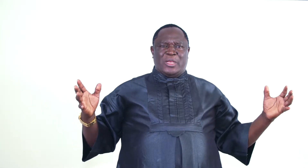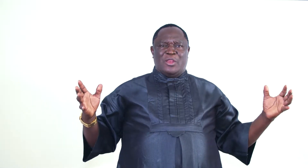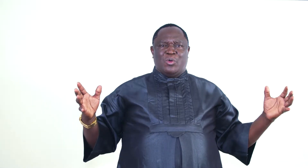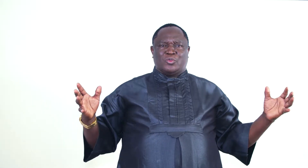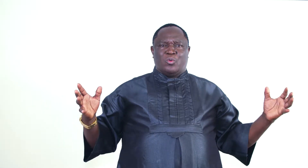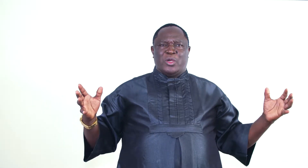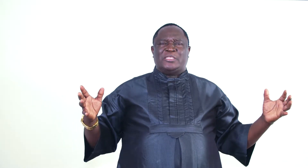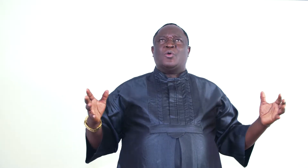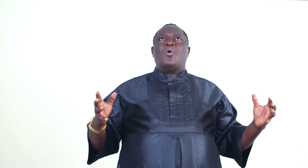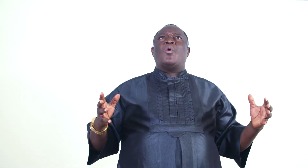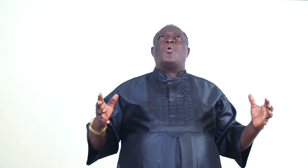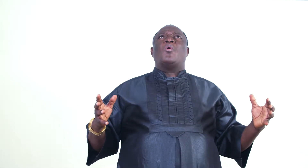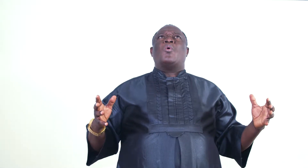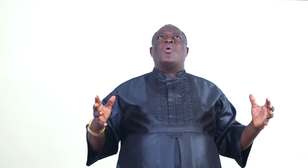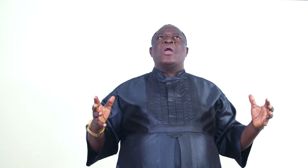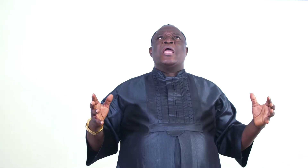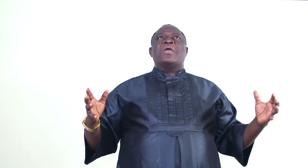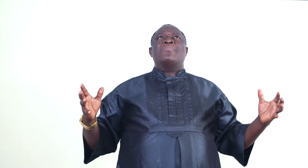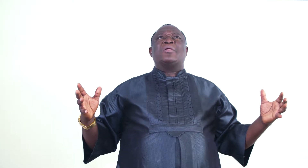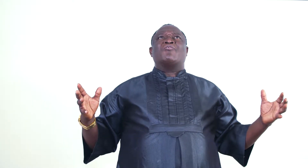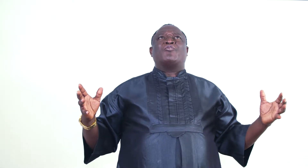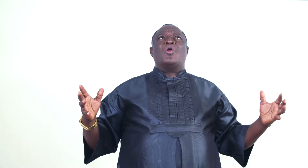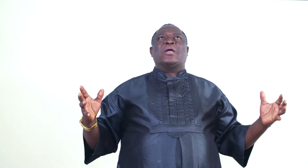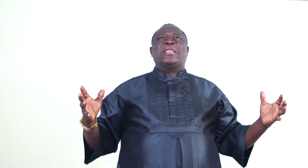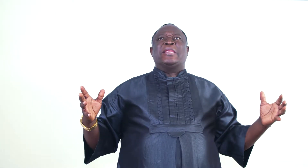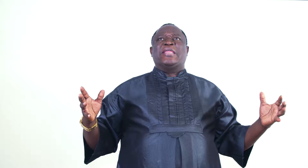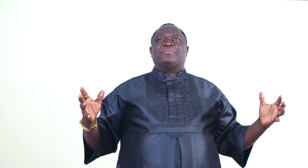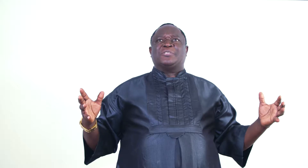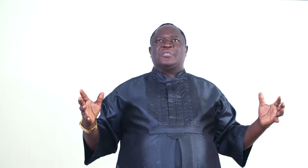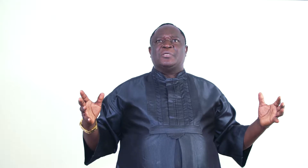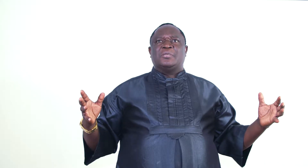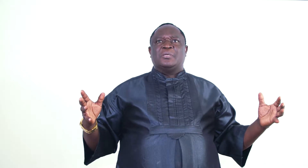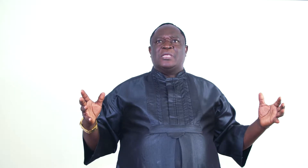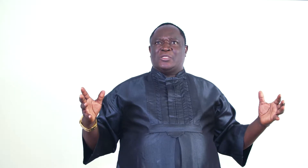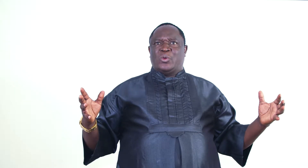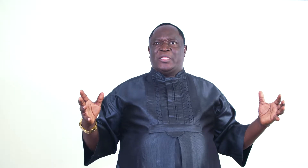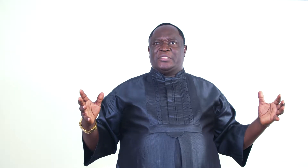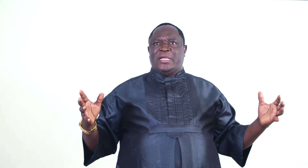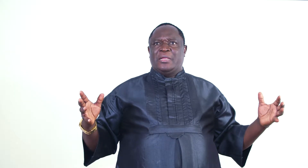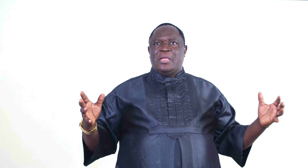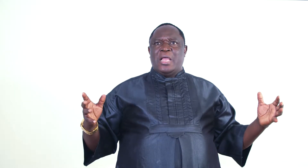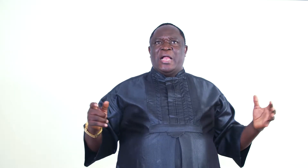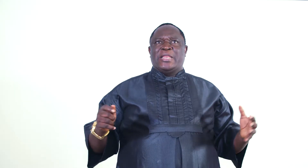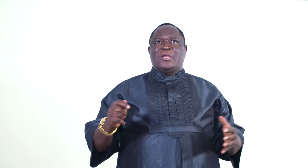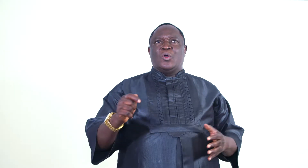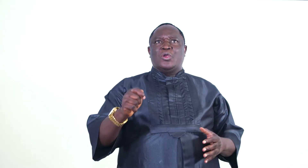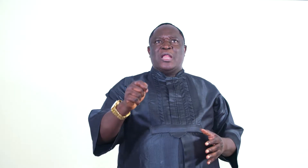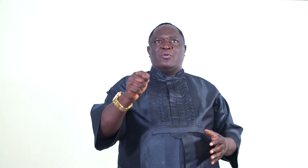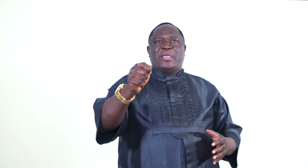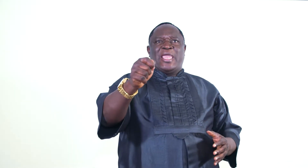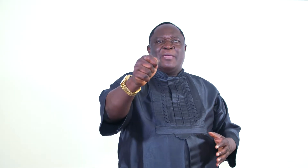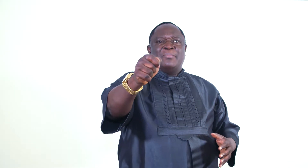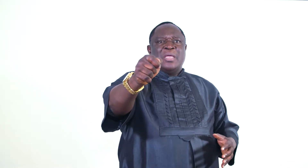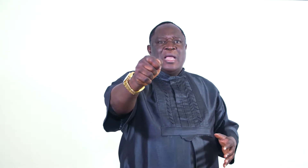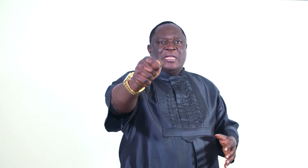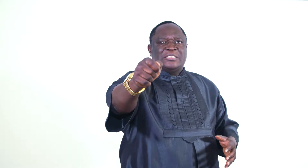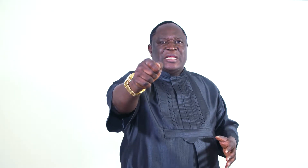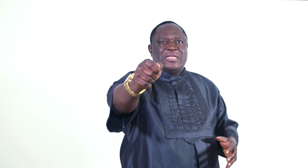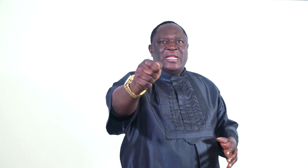that he was unworthy, he said, oh, a man of unclean lips. That's what he said. And then God now came and sent an